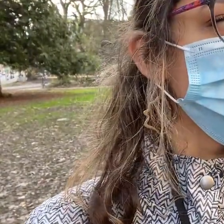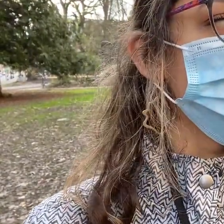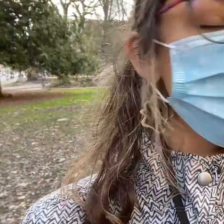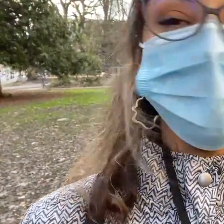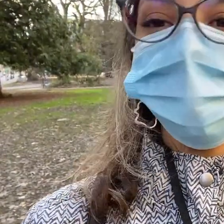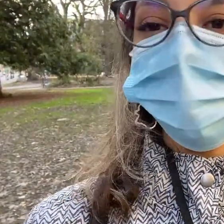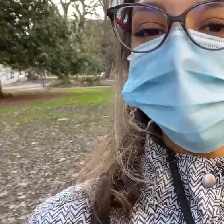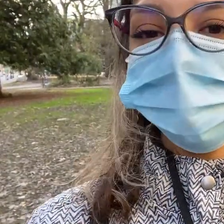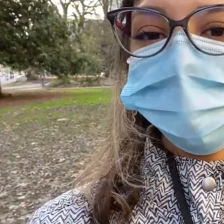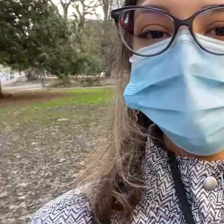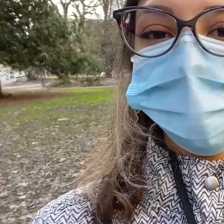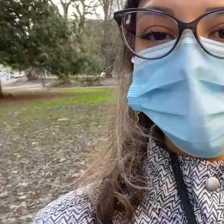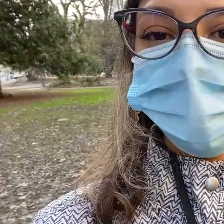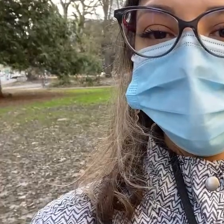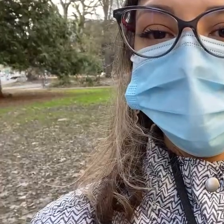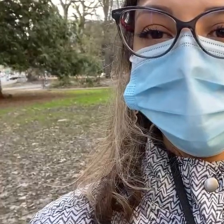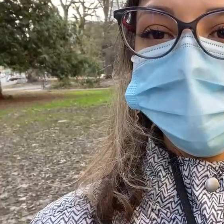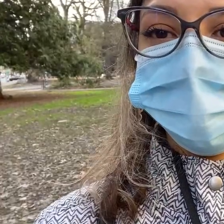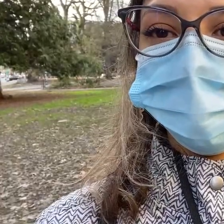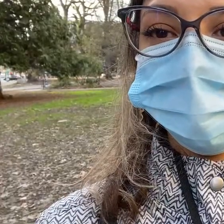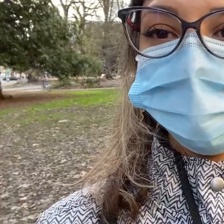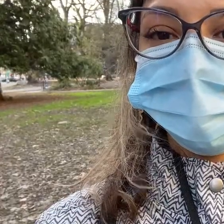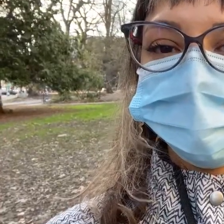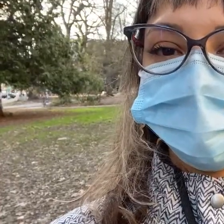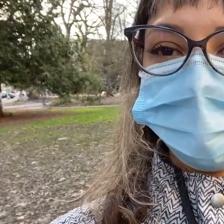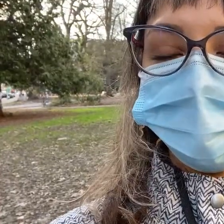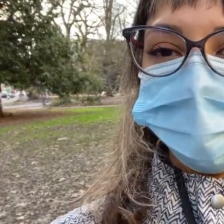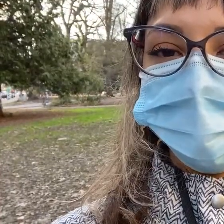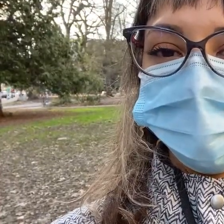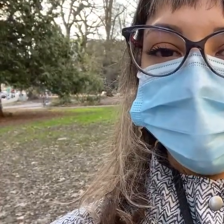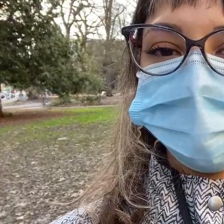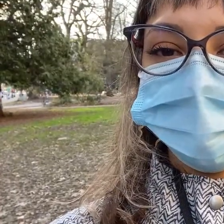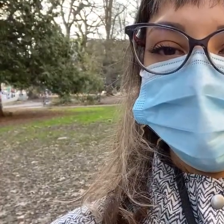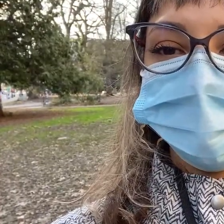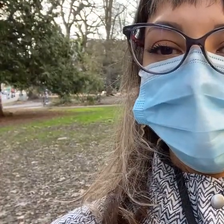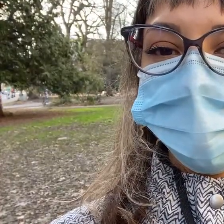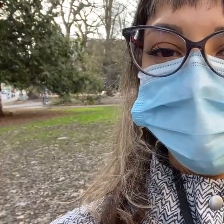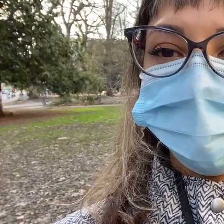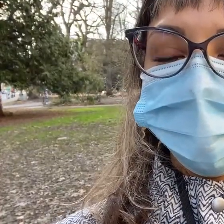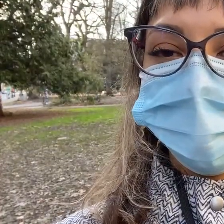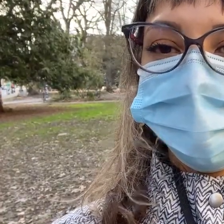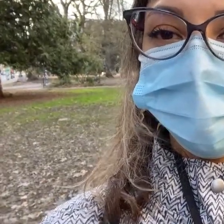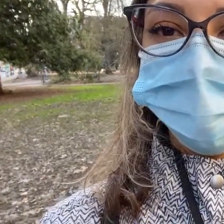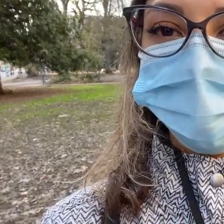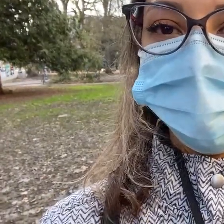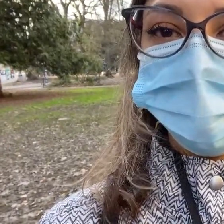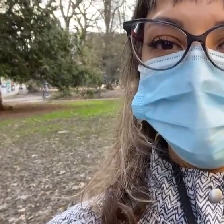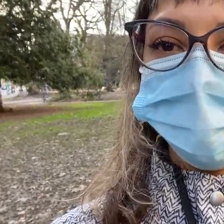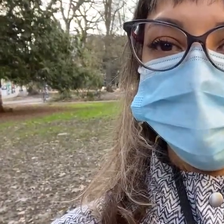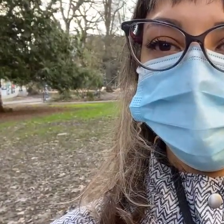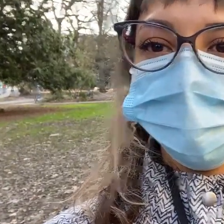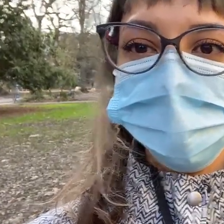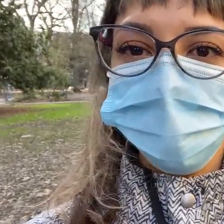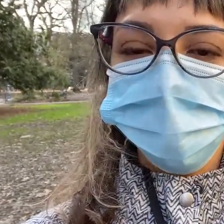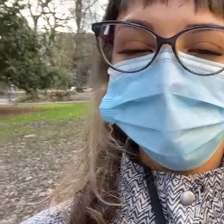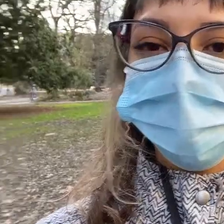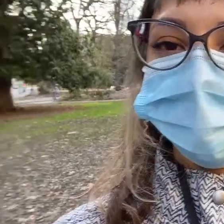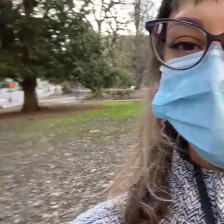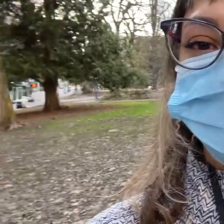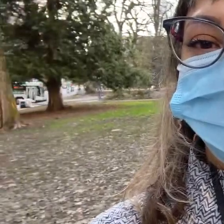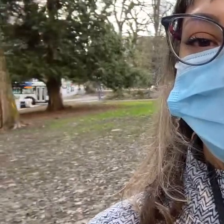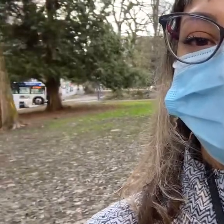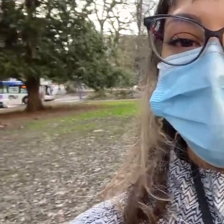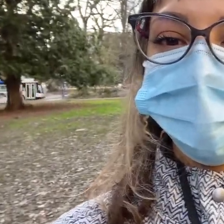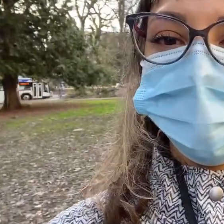um if you want to watch the replay um um or like share it with with anybody who has been at